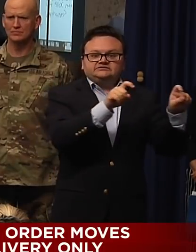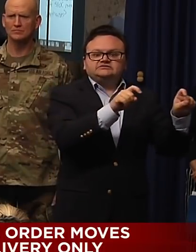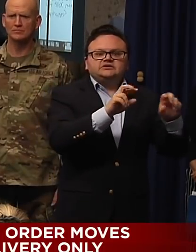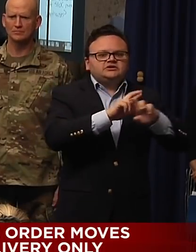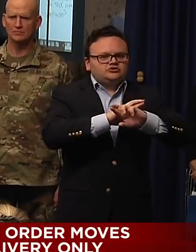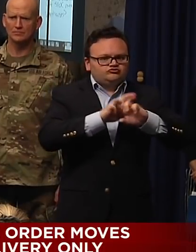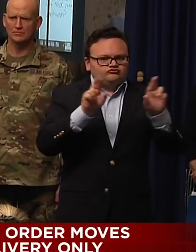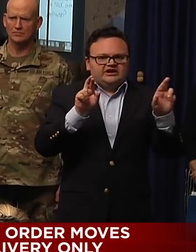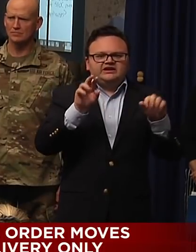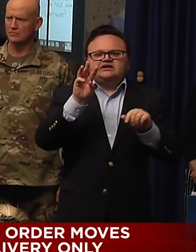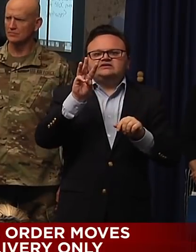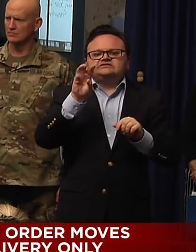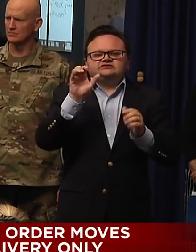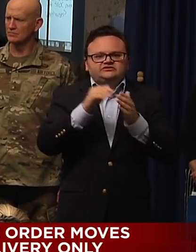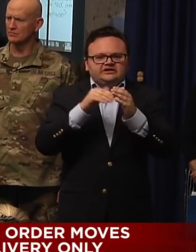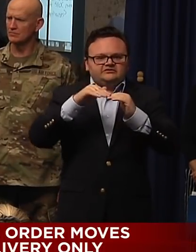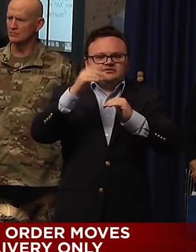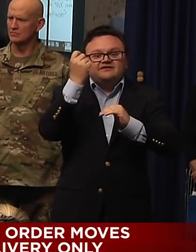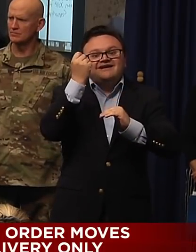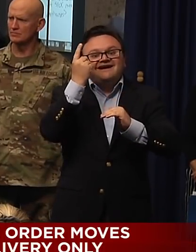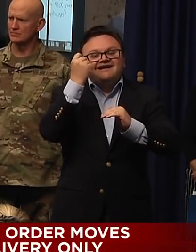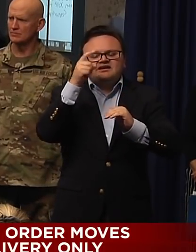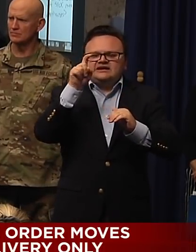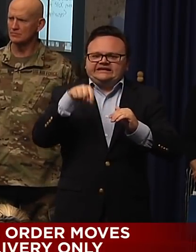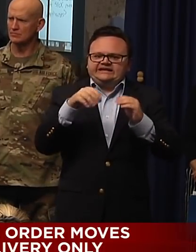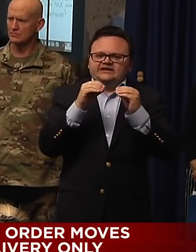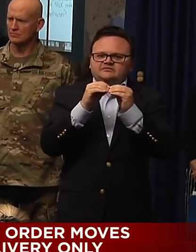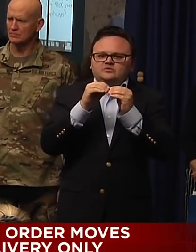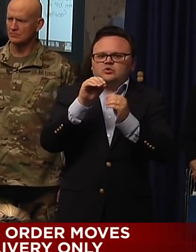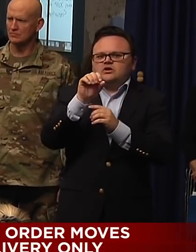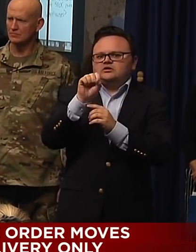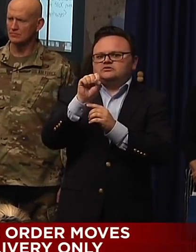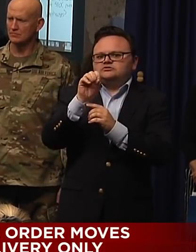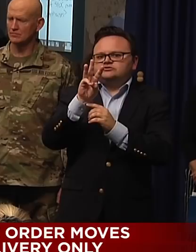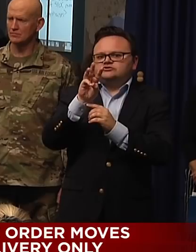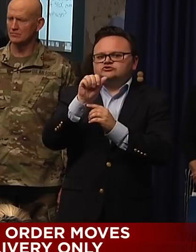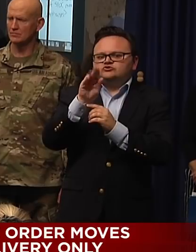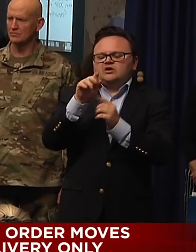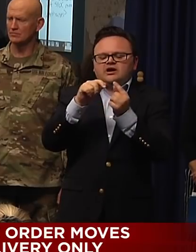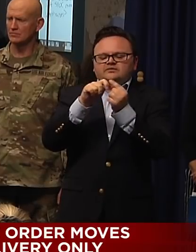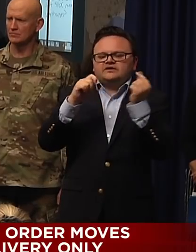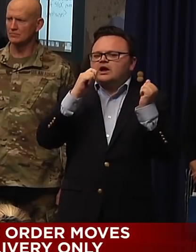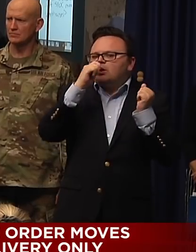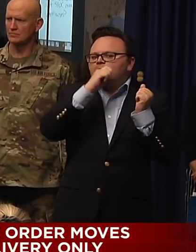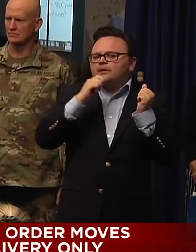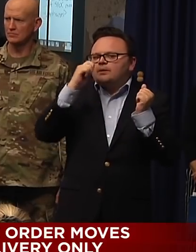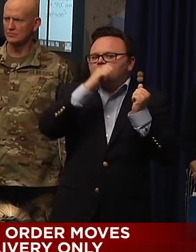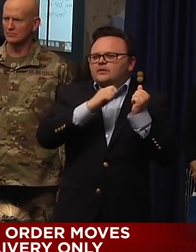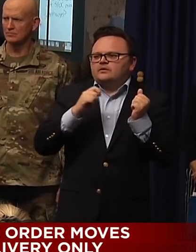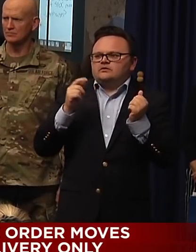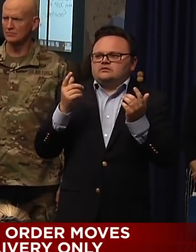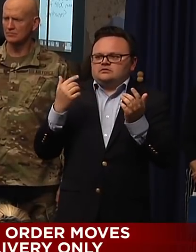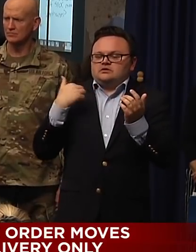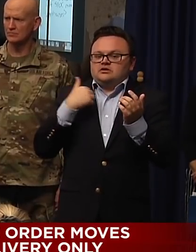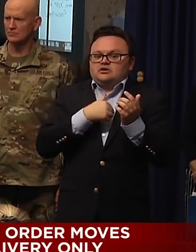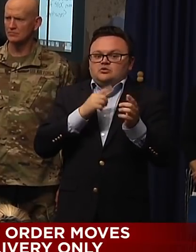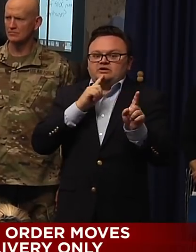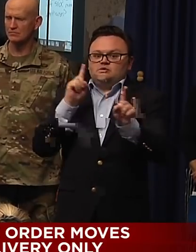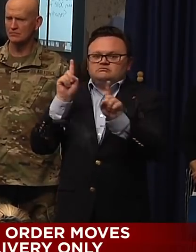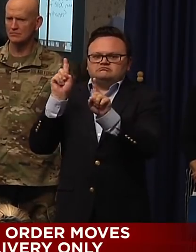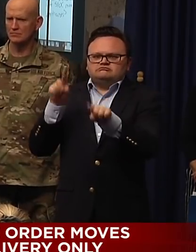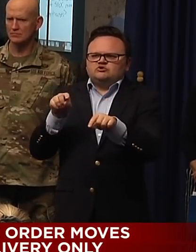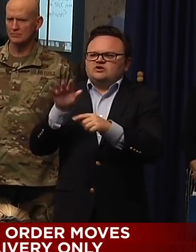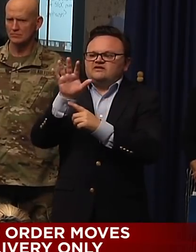to lead to that. Jared has, we have an order that was supposed to be filled for half a million swabs. Obviously, the federal